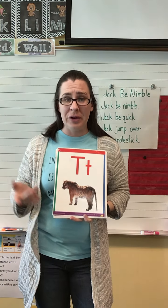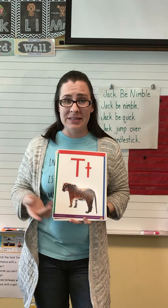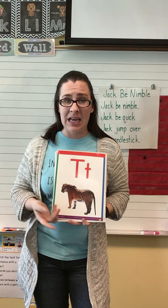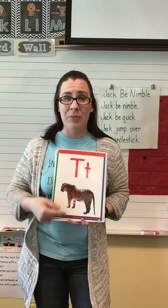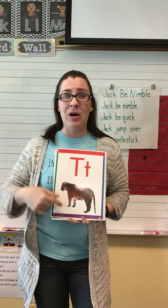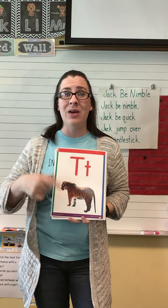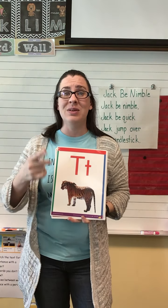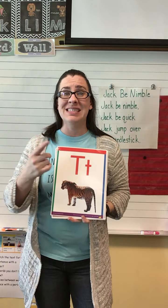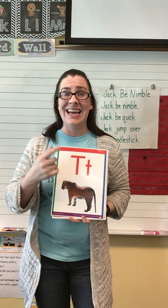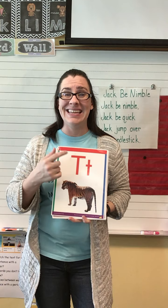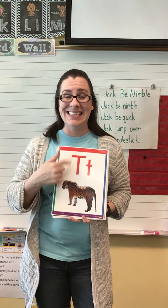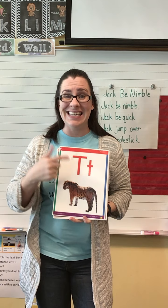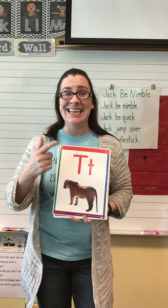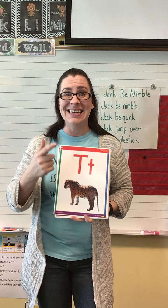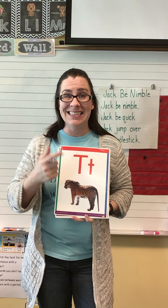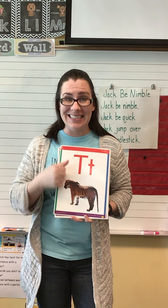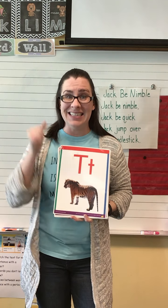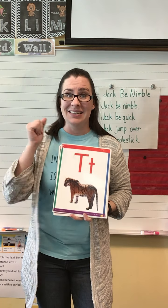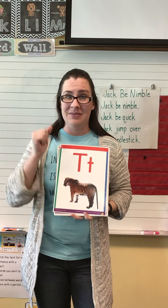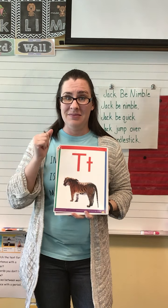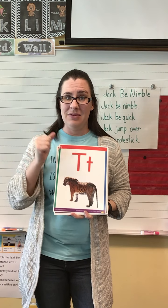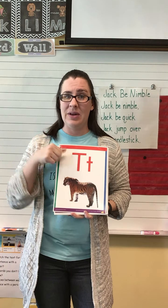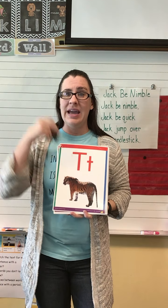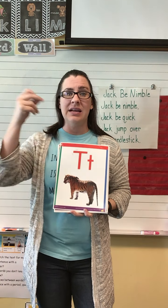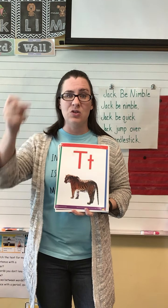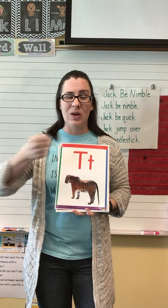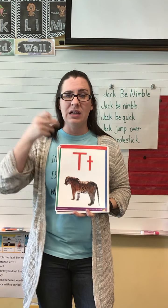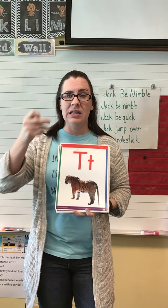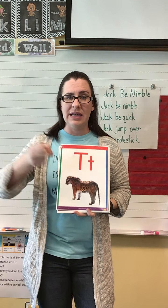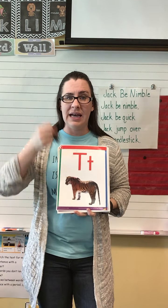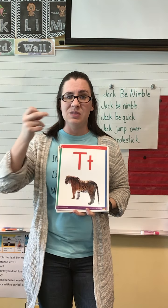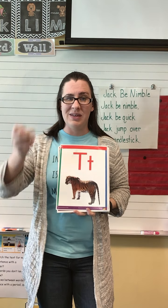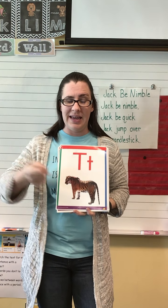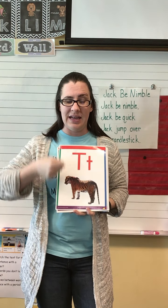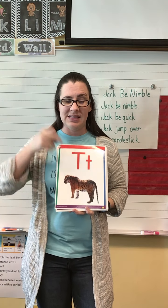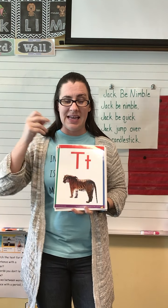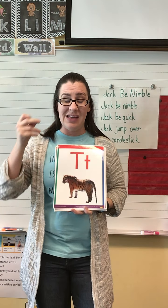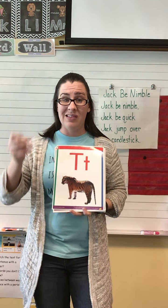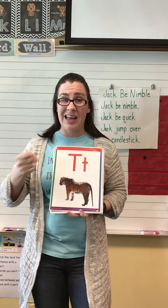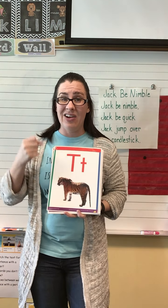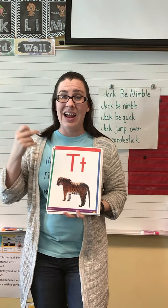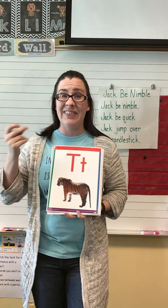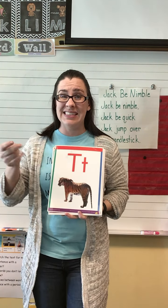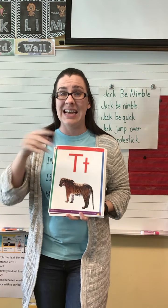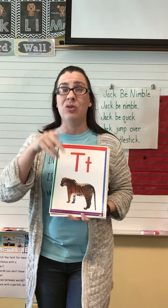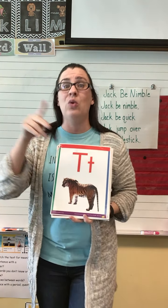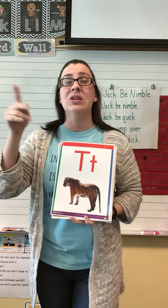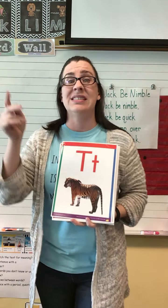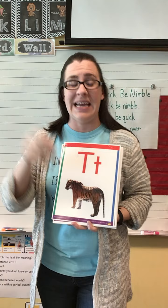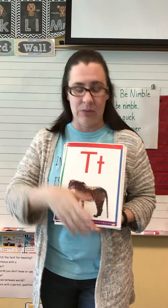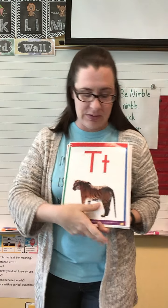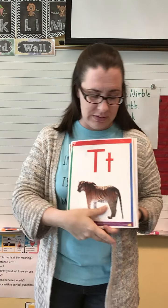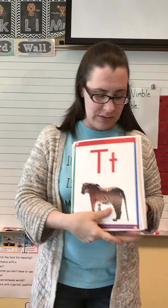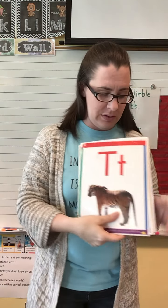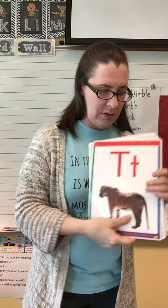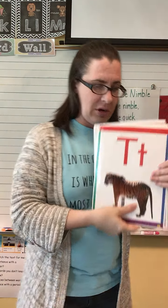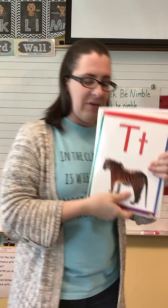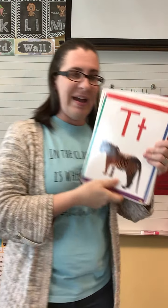example, I would say t, t, okay, as quickly as we can, saying the letter and the sound or sounds. All right.